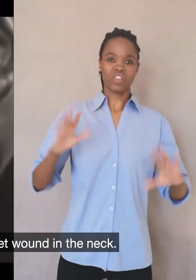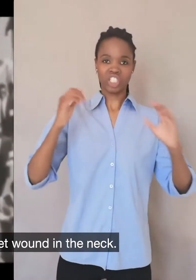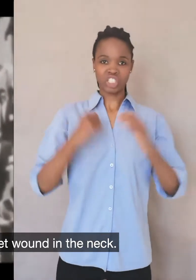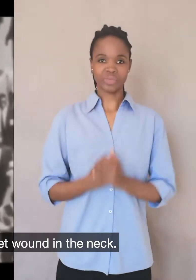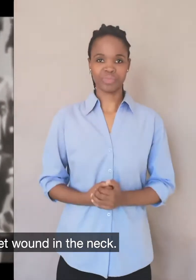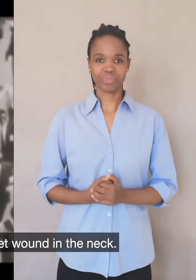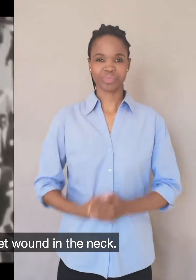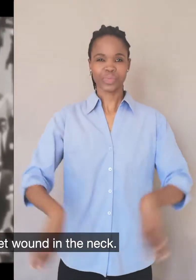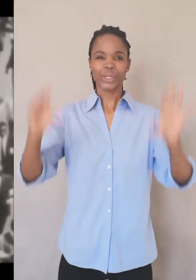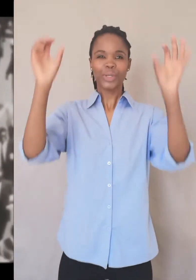wound in the neck.